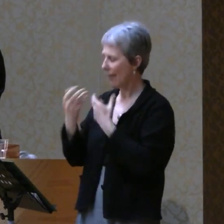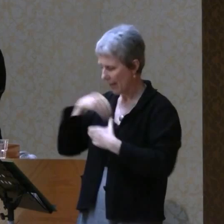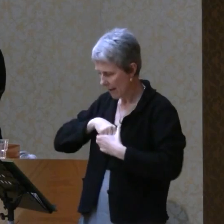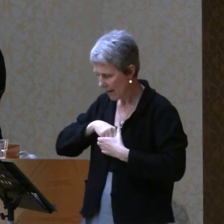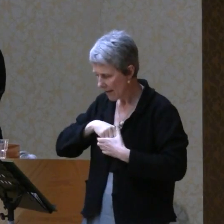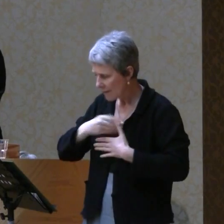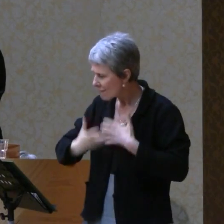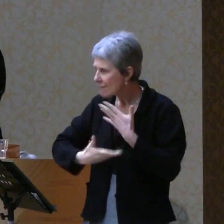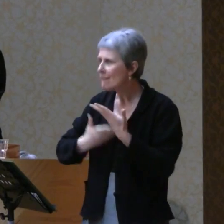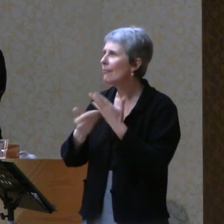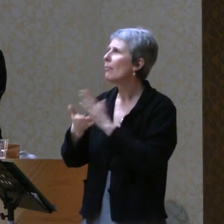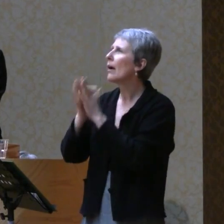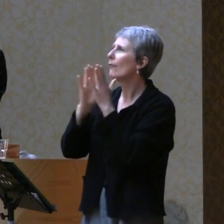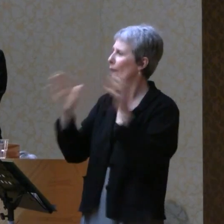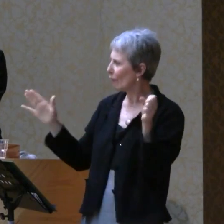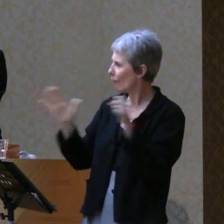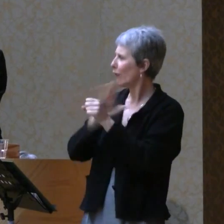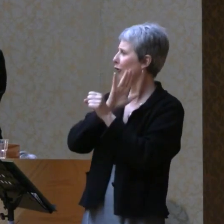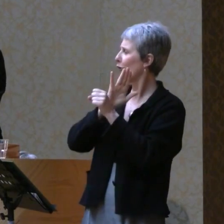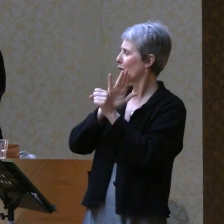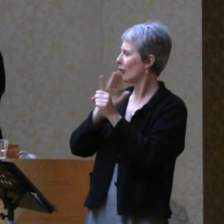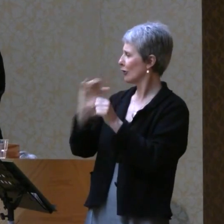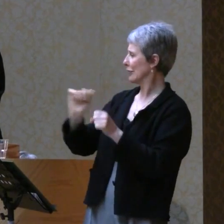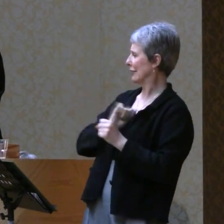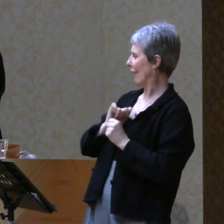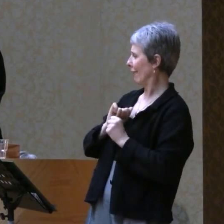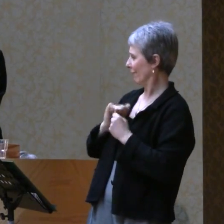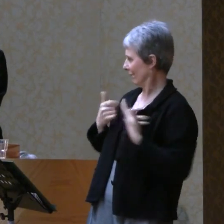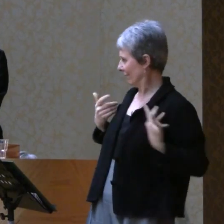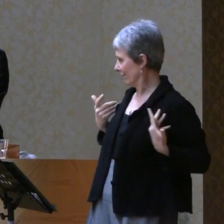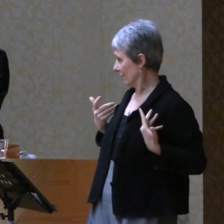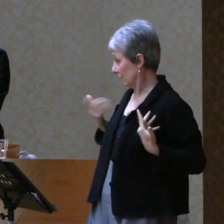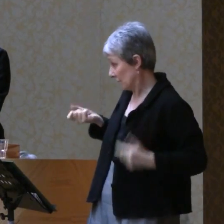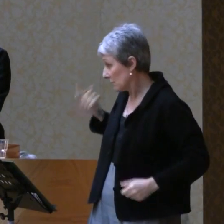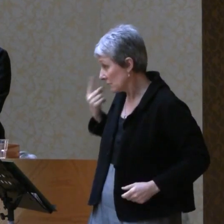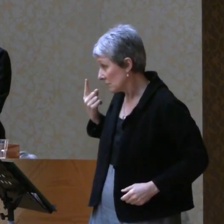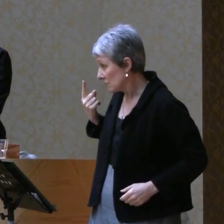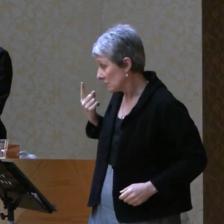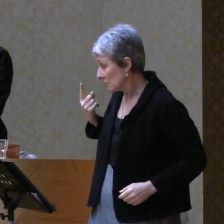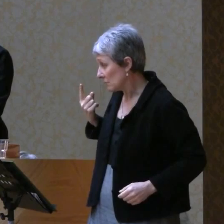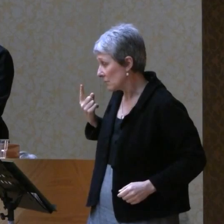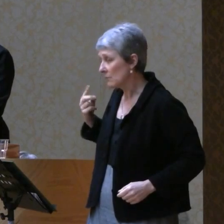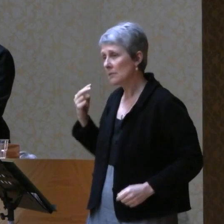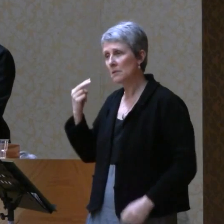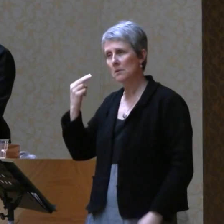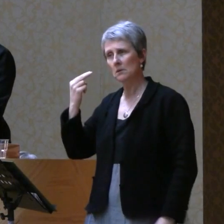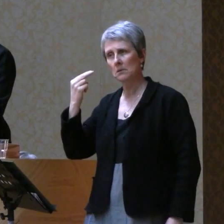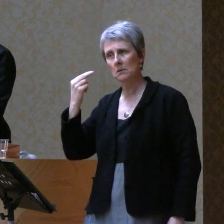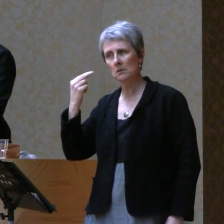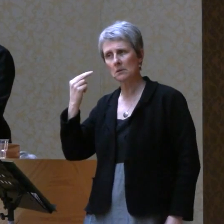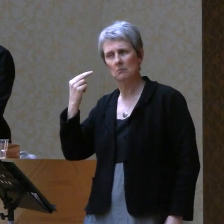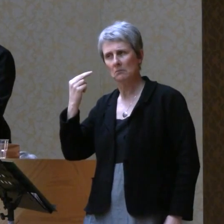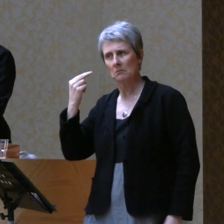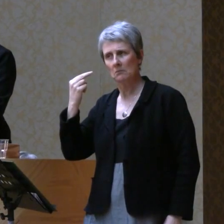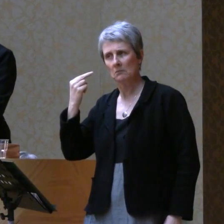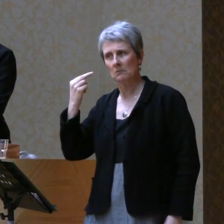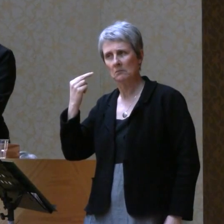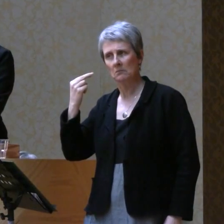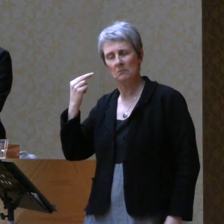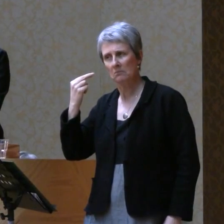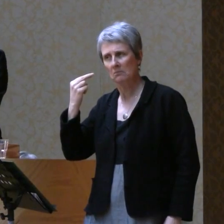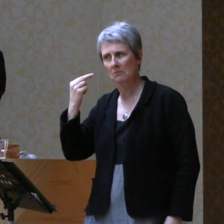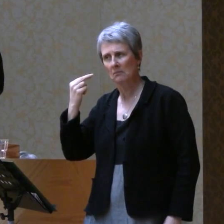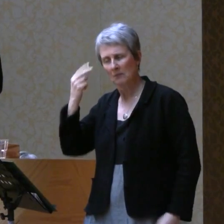their own authentic self. Does that make sense? He was still looking at me like I was a human.